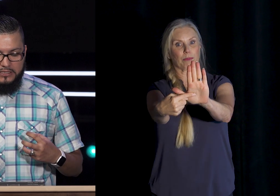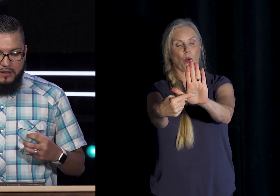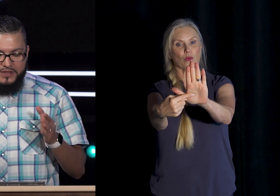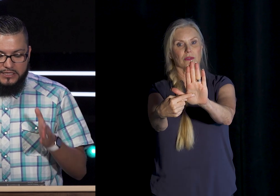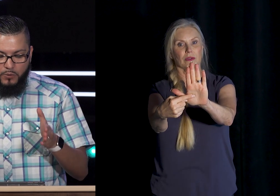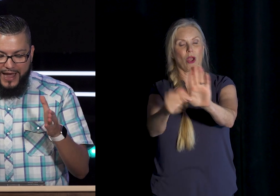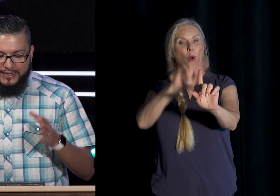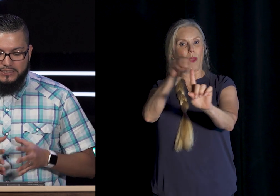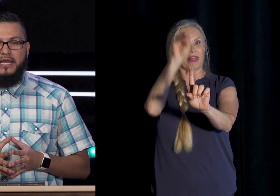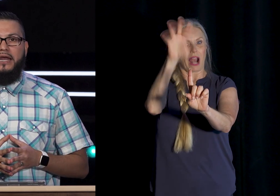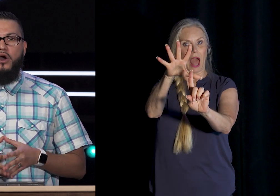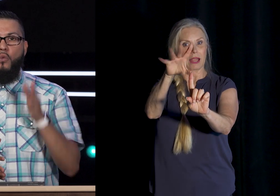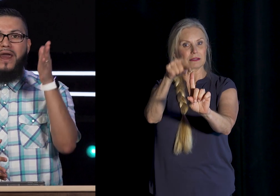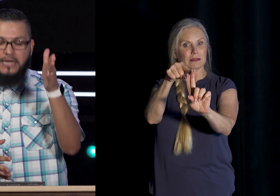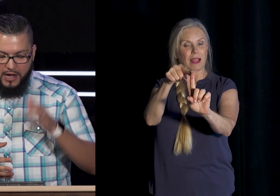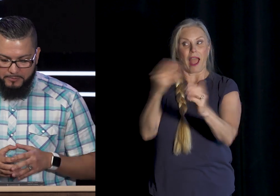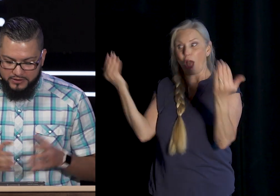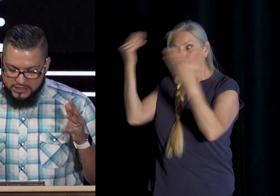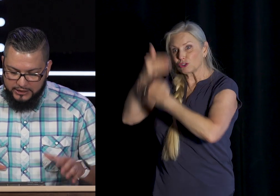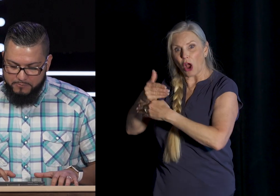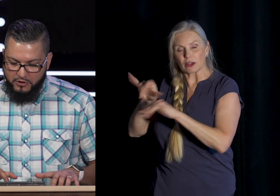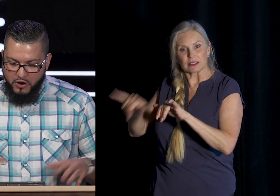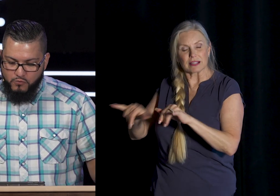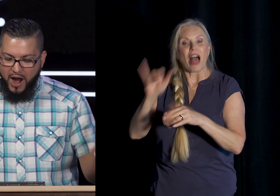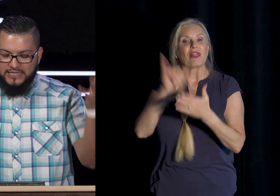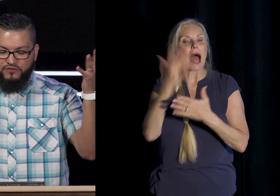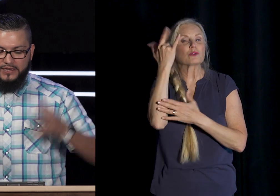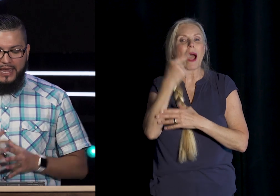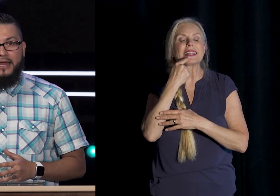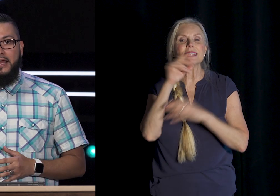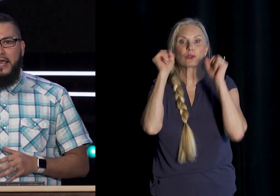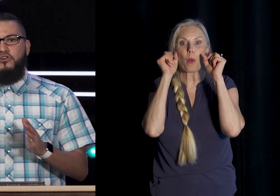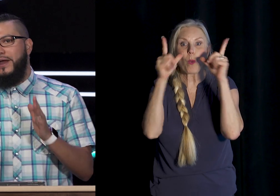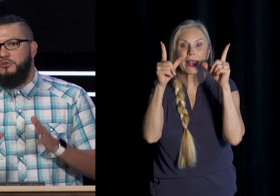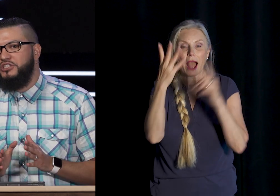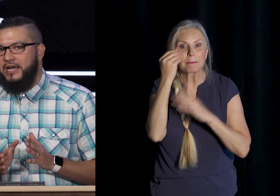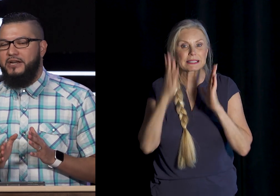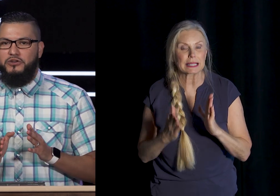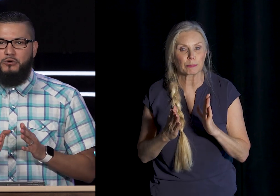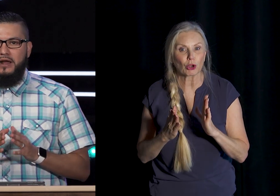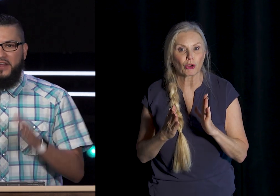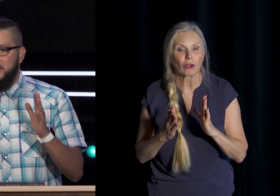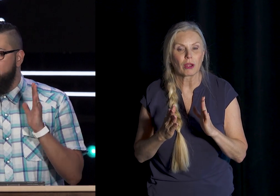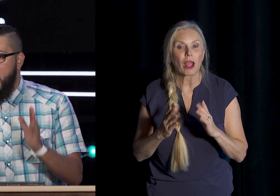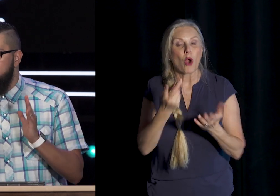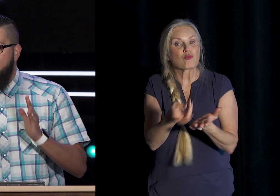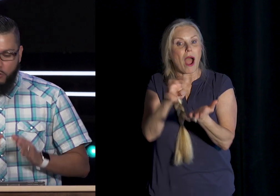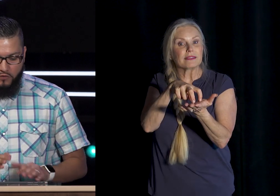This is why It is said Wake up Sleeper Rise from The dead And Christ Will shine On you Now these Are very Powerful